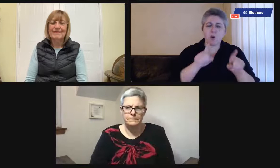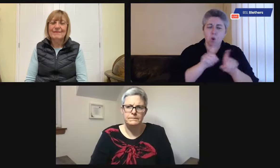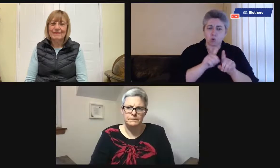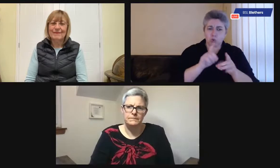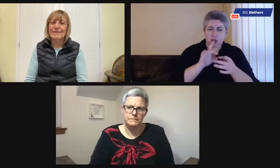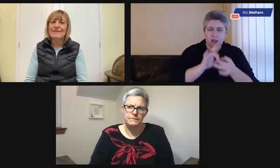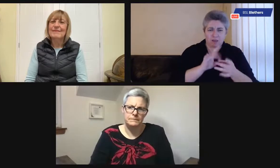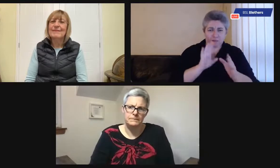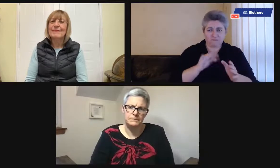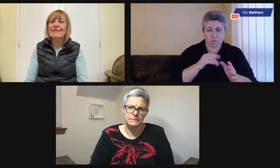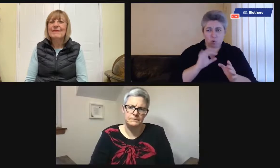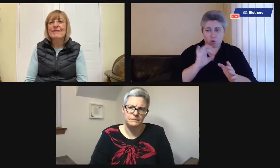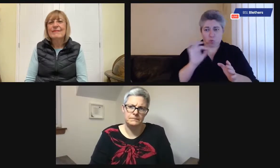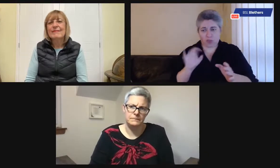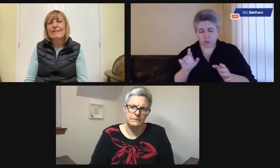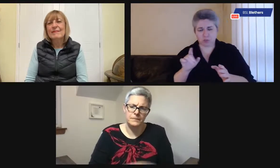So don't plan too far ahead.